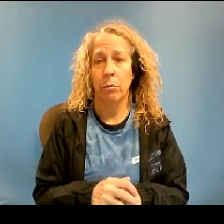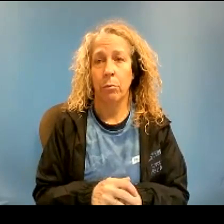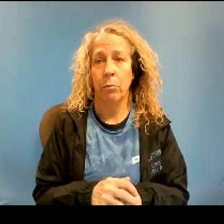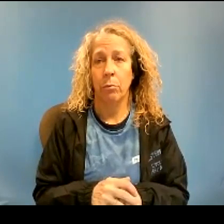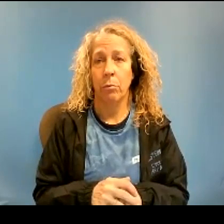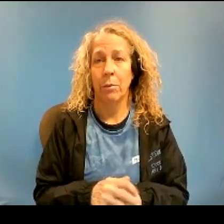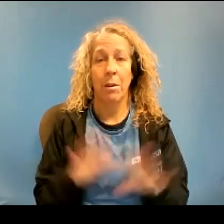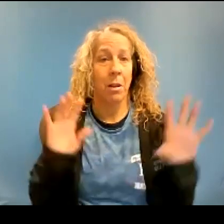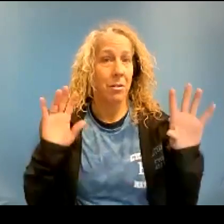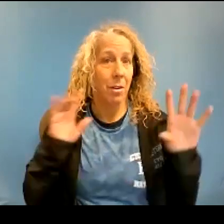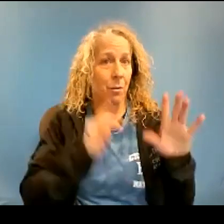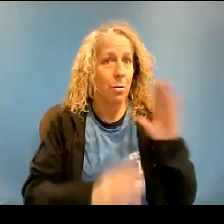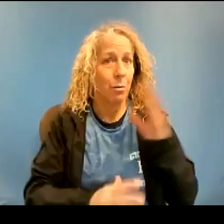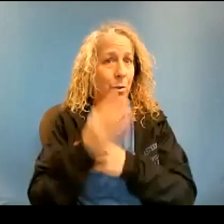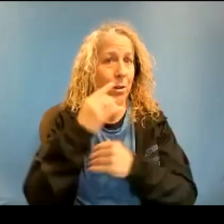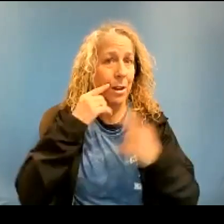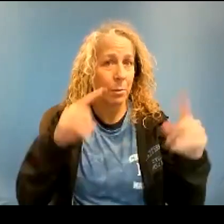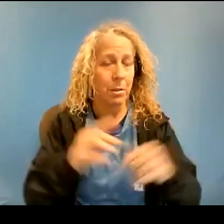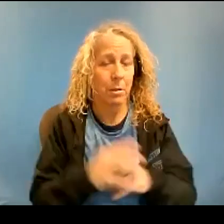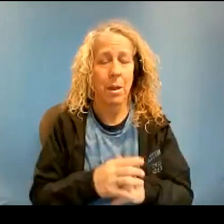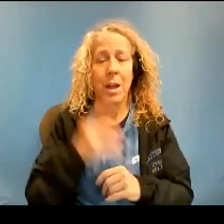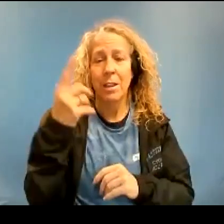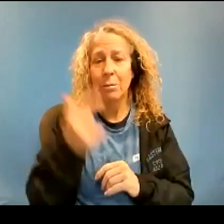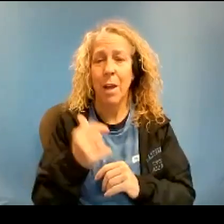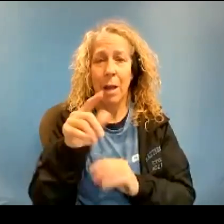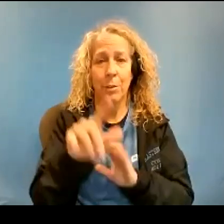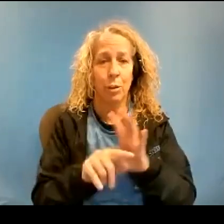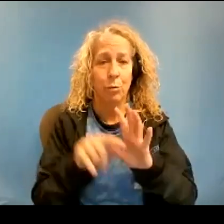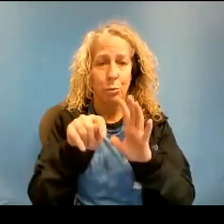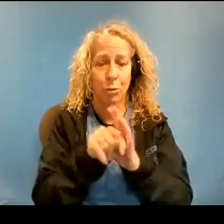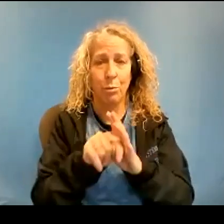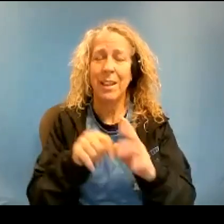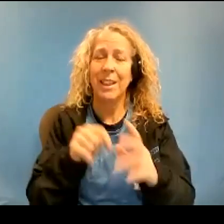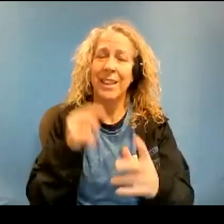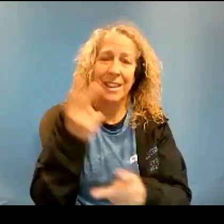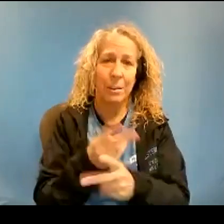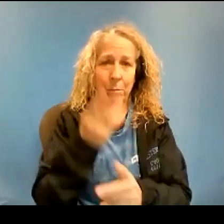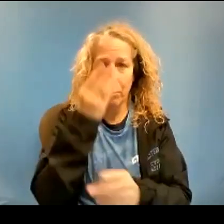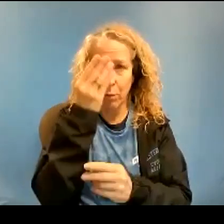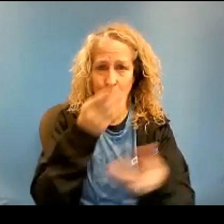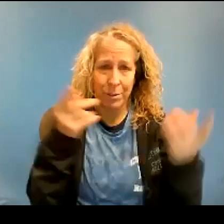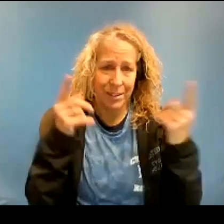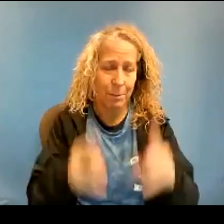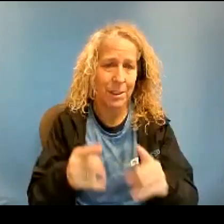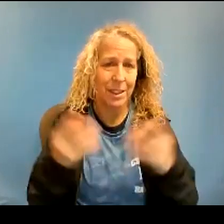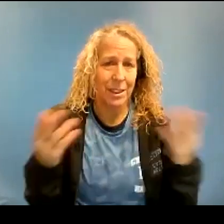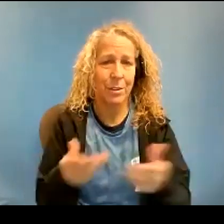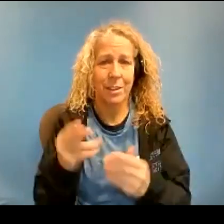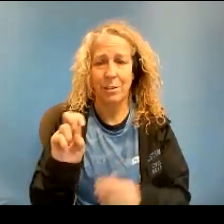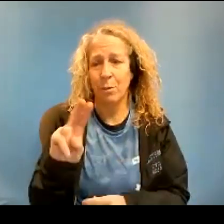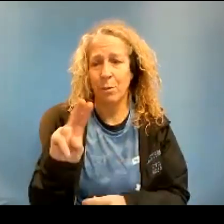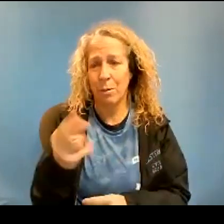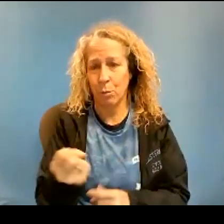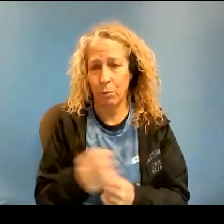That's all for the morning announcements. Subscribe to our YouTube channel to stay informed about what's going on at Eastern View.